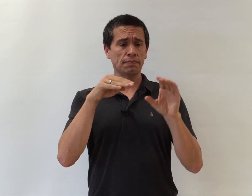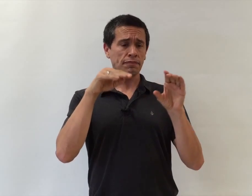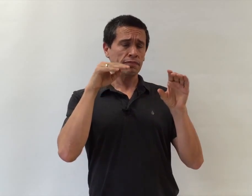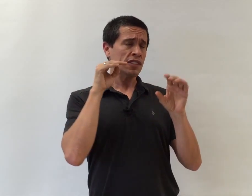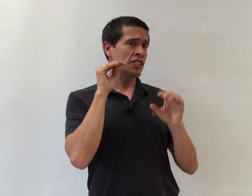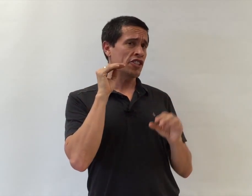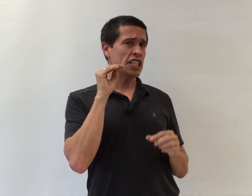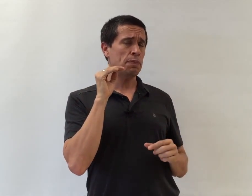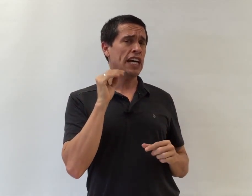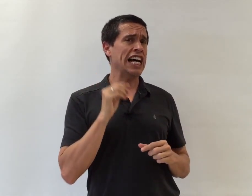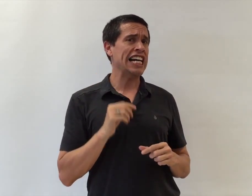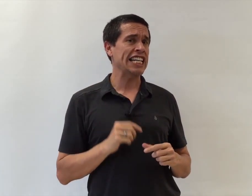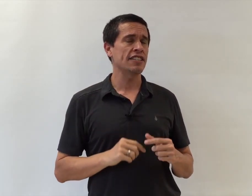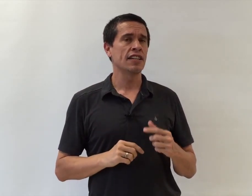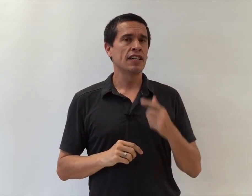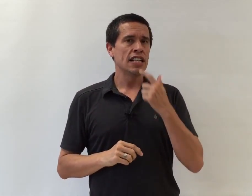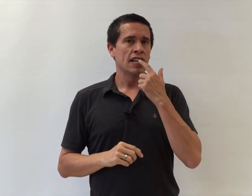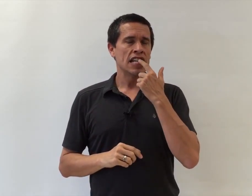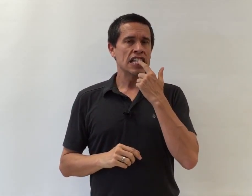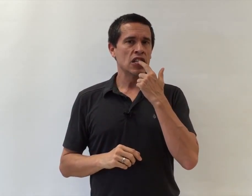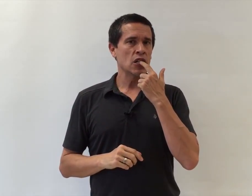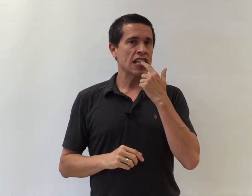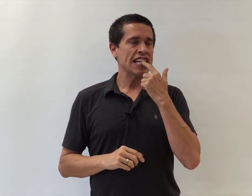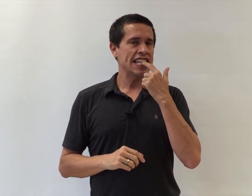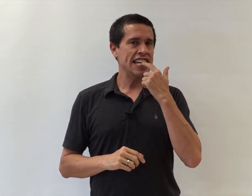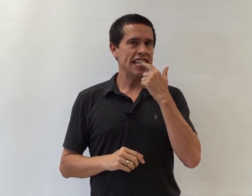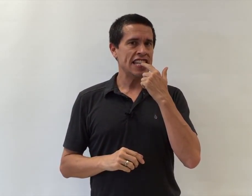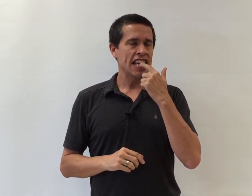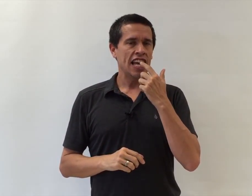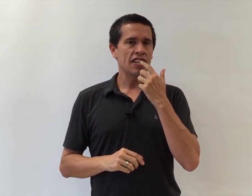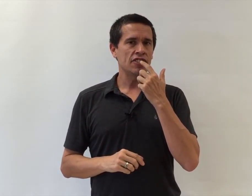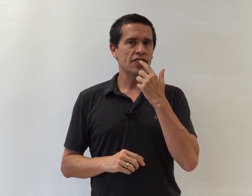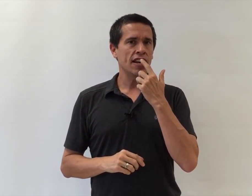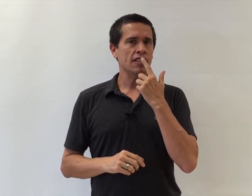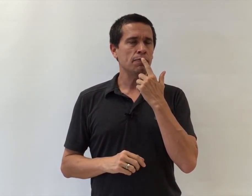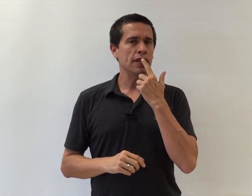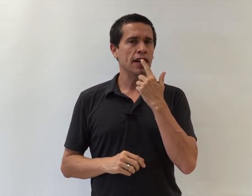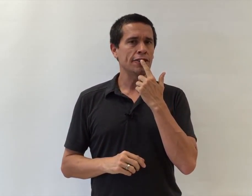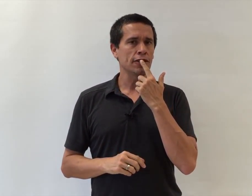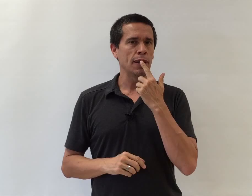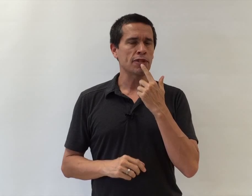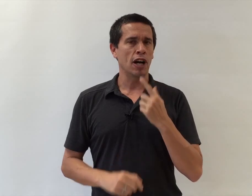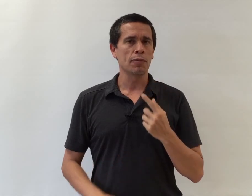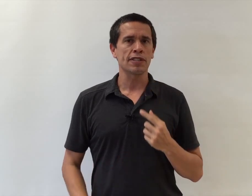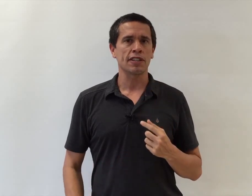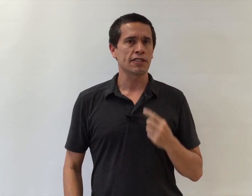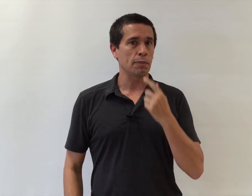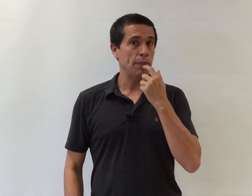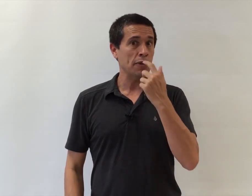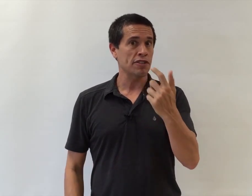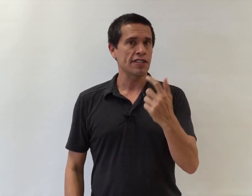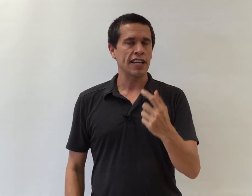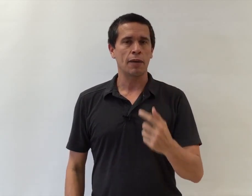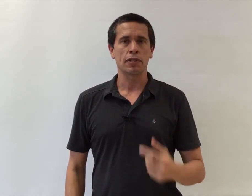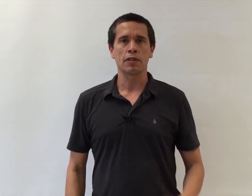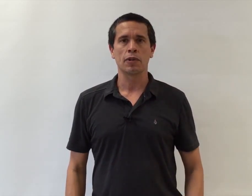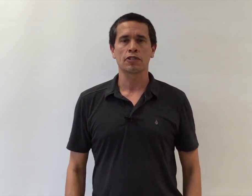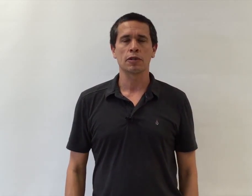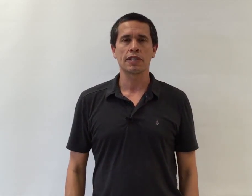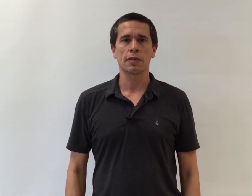just behind your teeth and just behind your lips. Almost like it's about to stick out between both. So it'll be